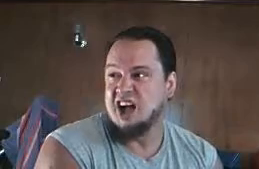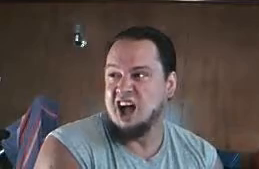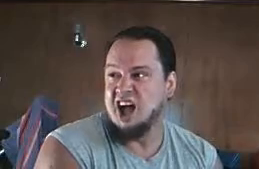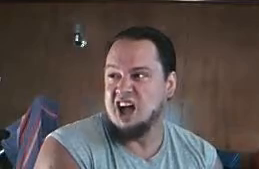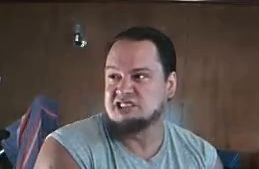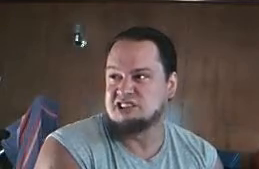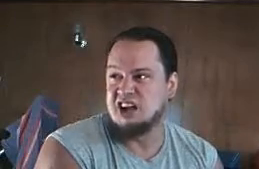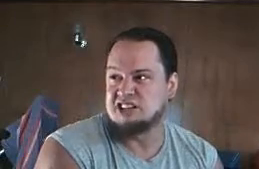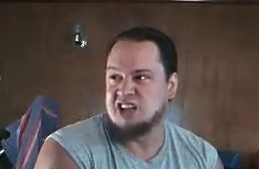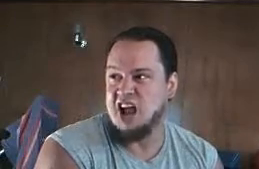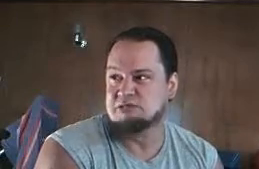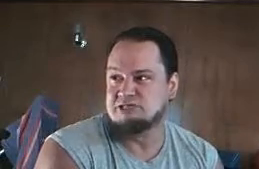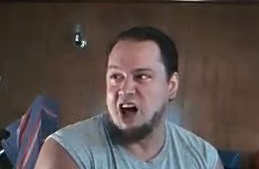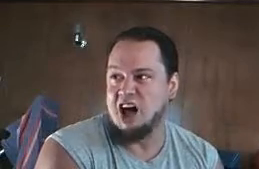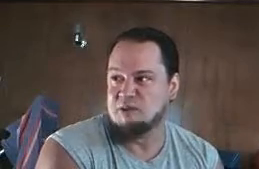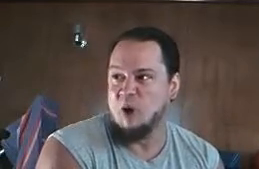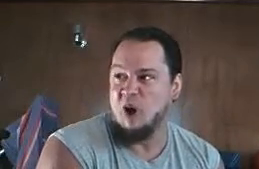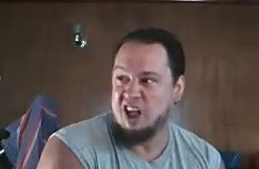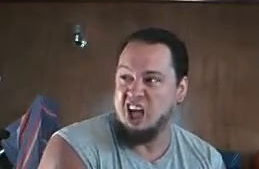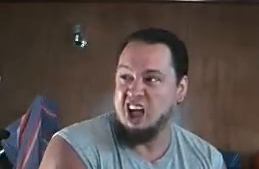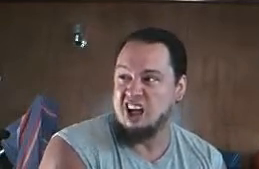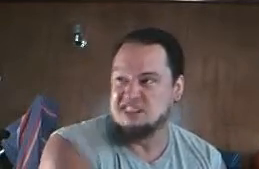I'd cook Samurai boy. Yeah.